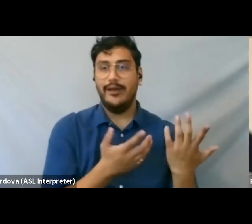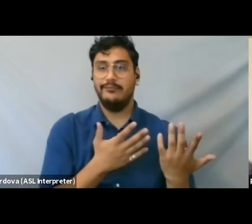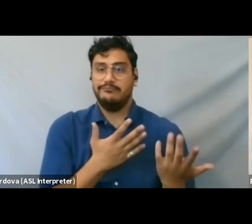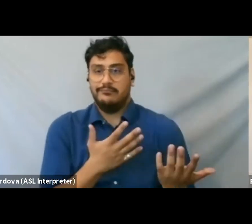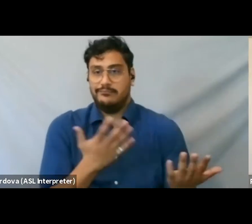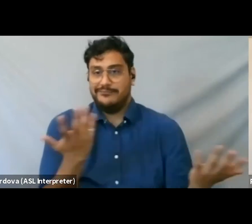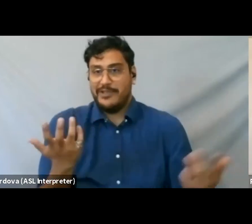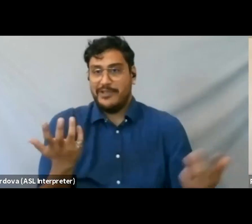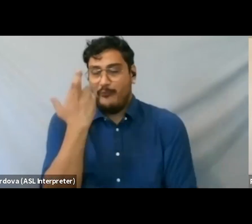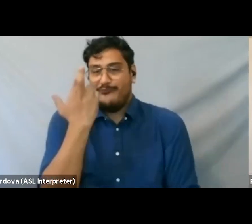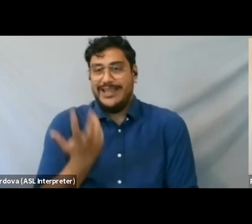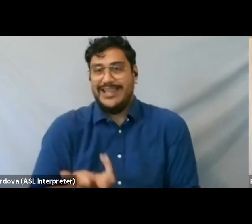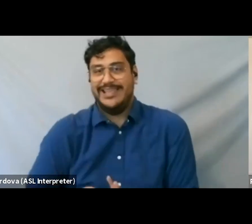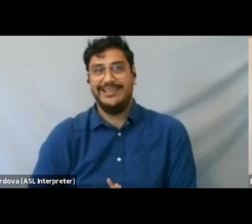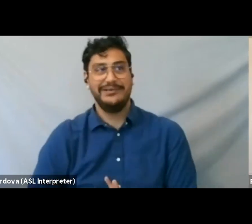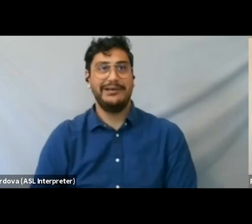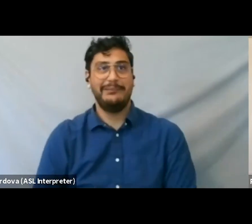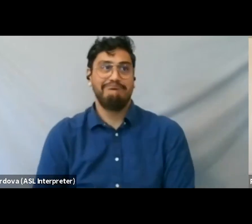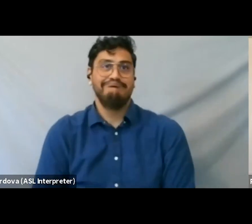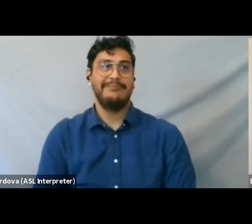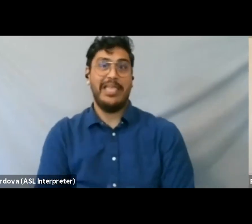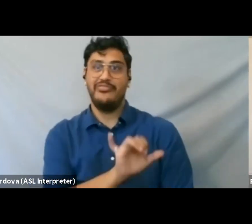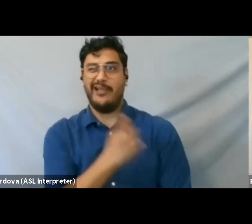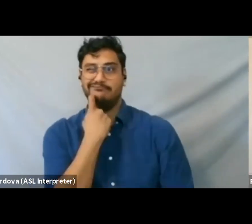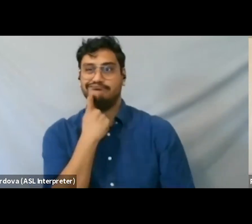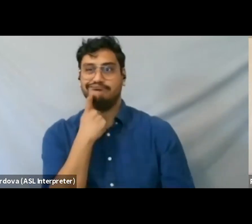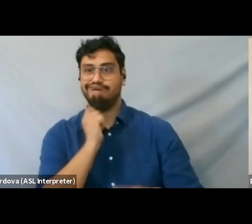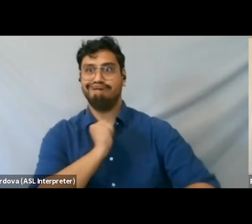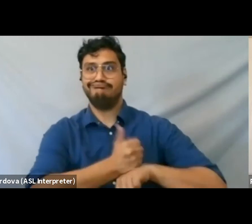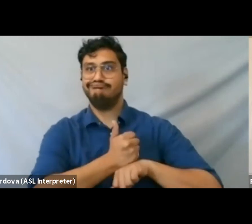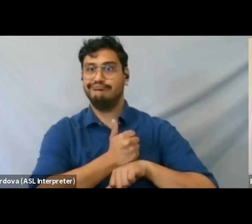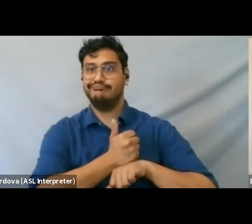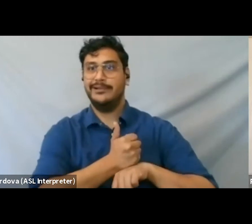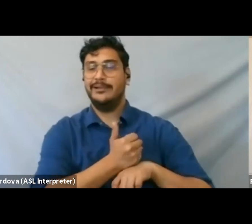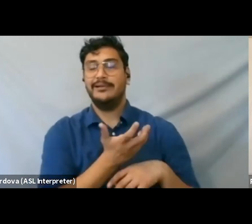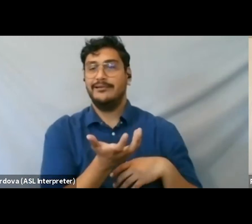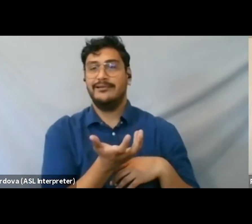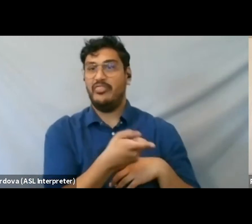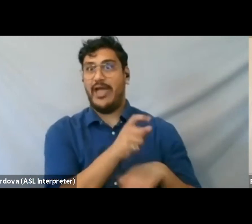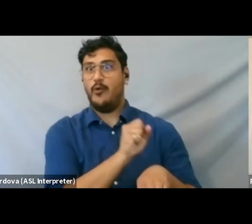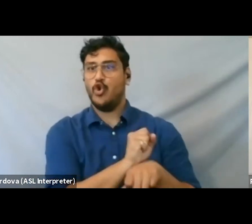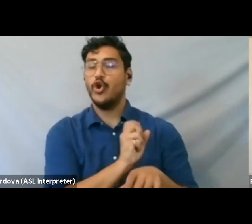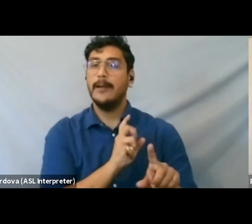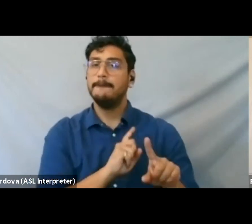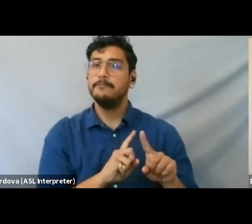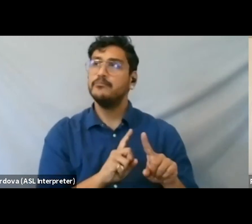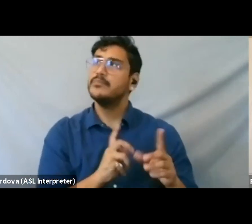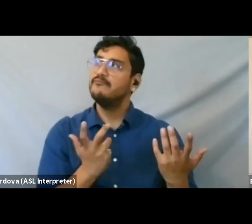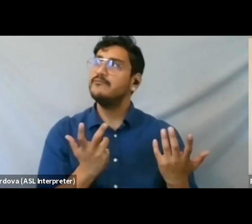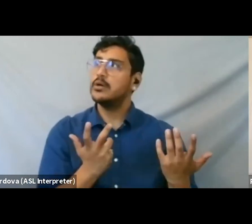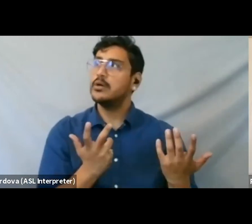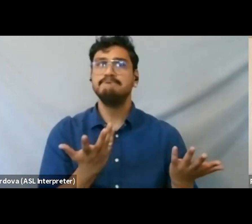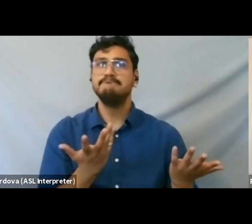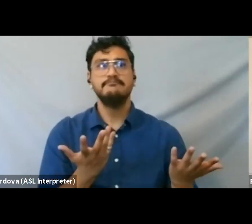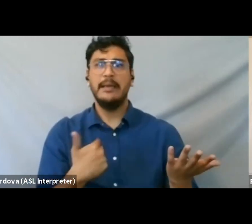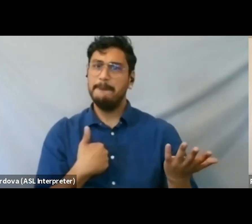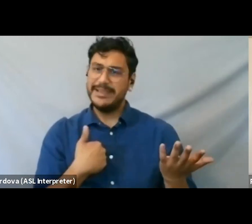you know, just started now, but with the Silk Road Ensemble to be able to continue to put those